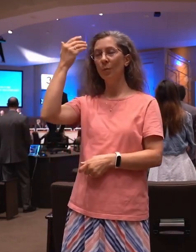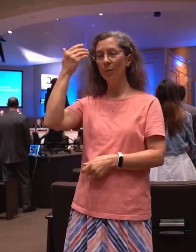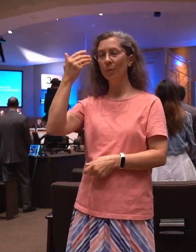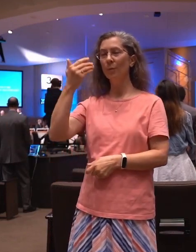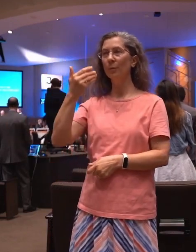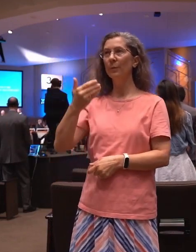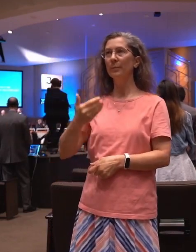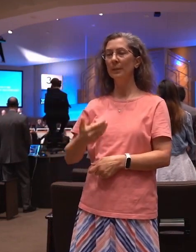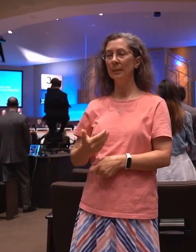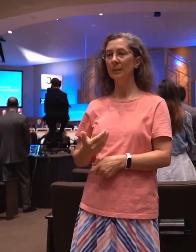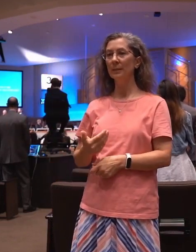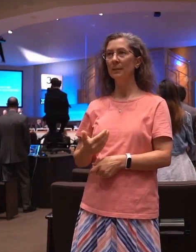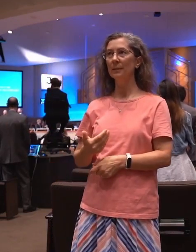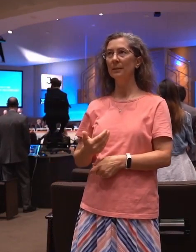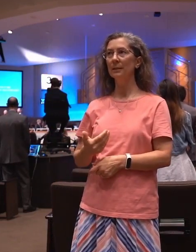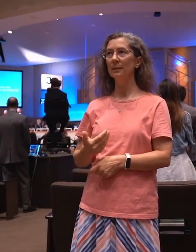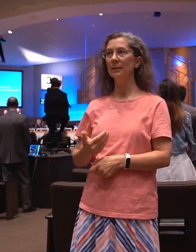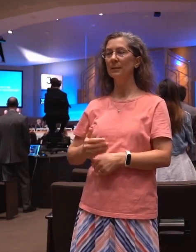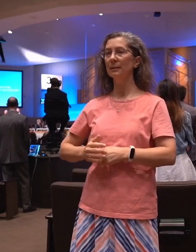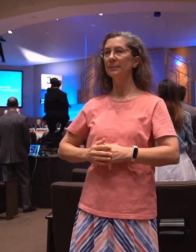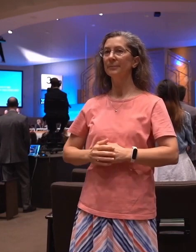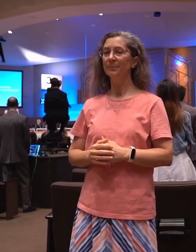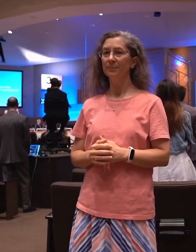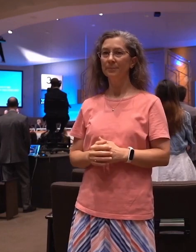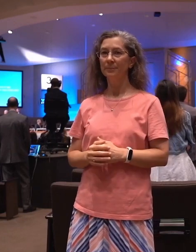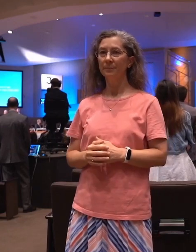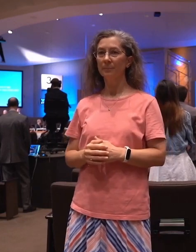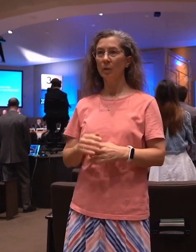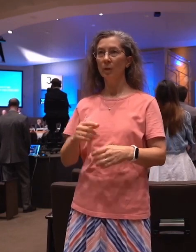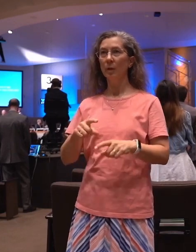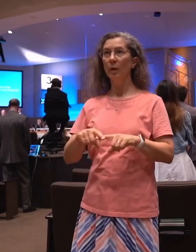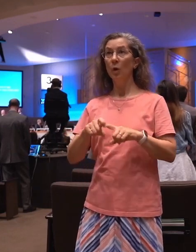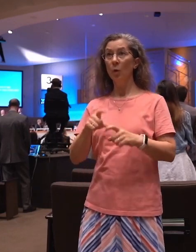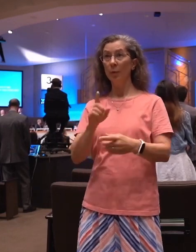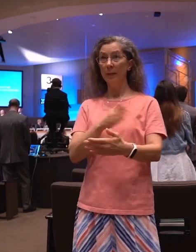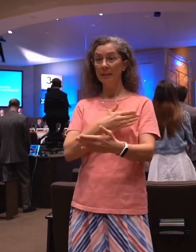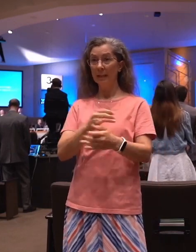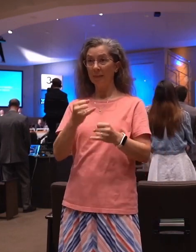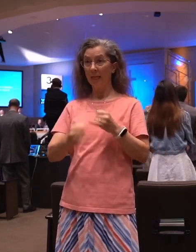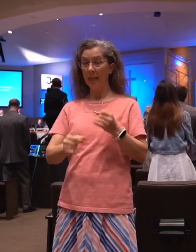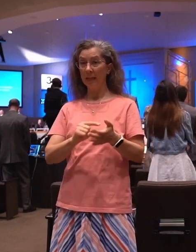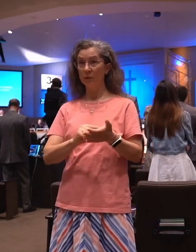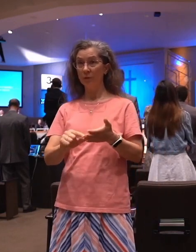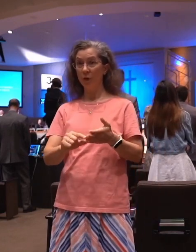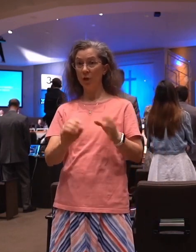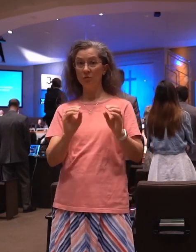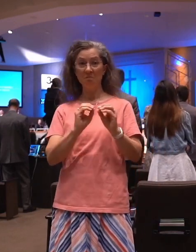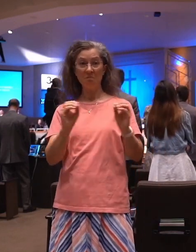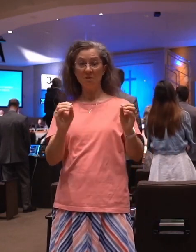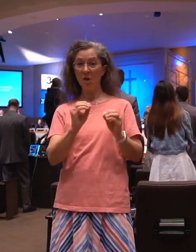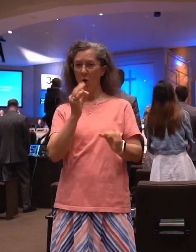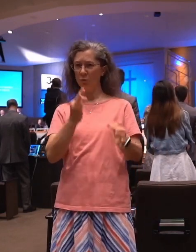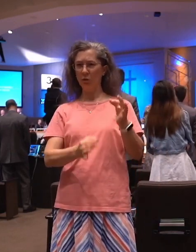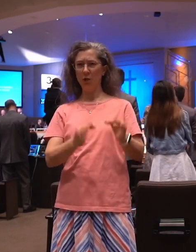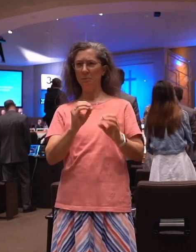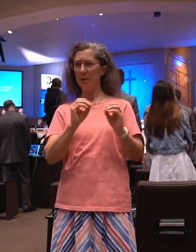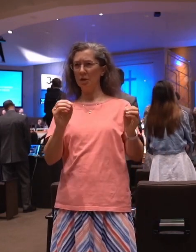me? We're going to sing that last verse, no condemnation here in just a moment. And then instruments,